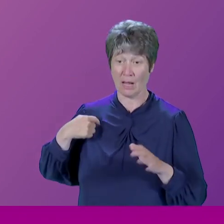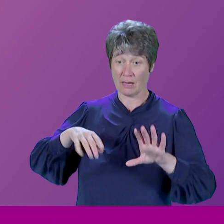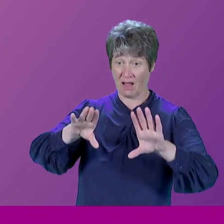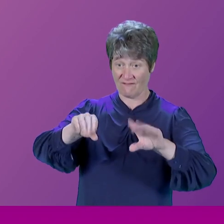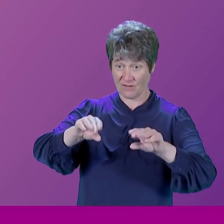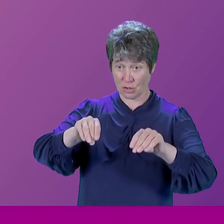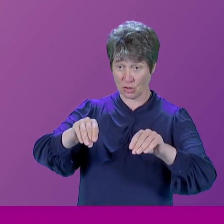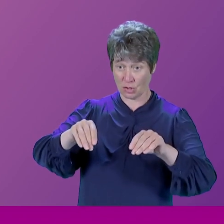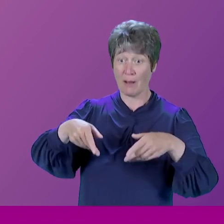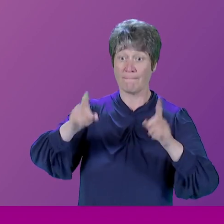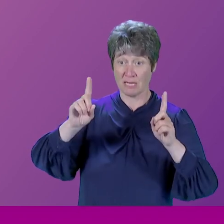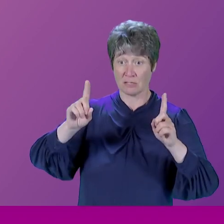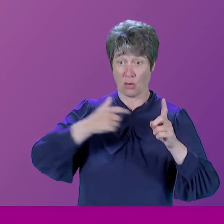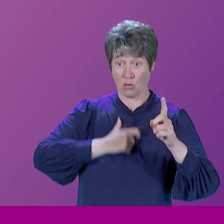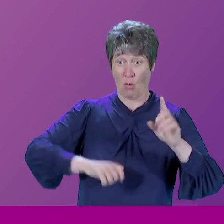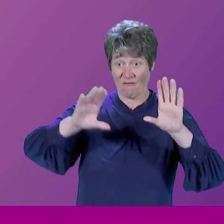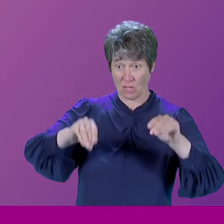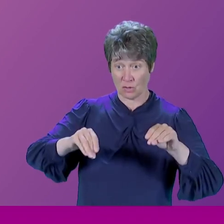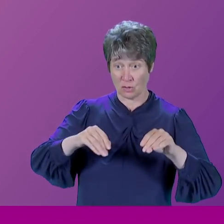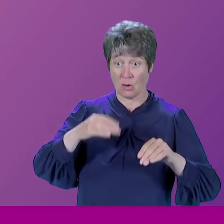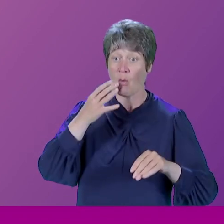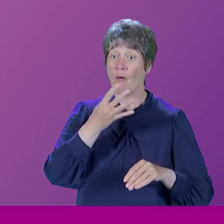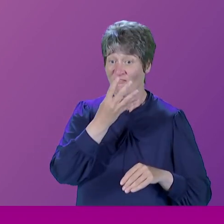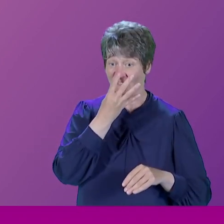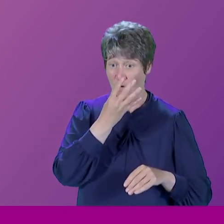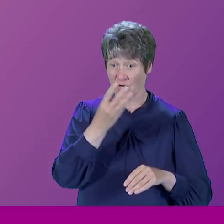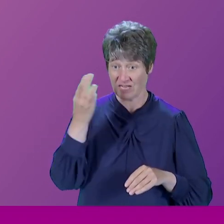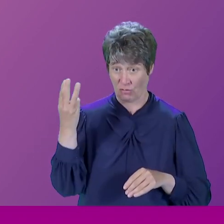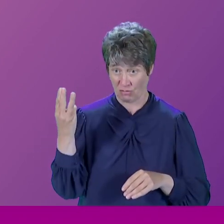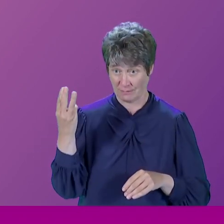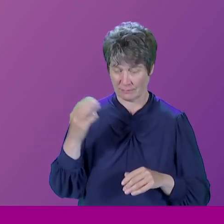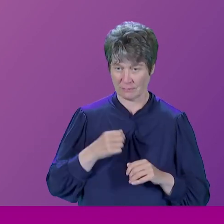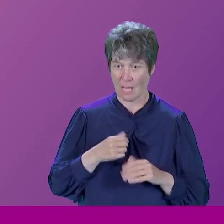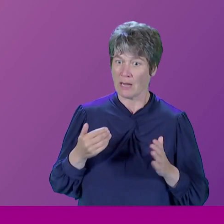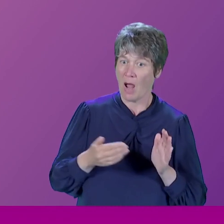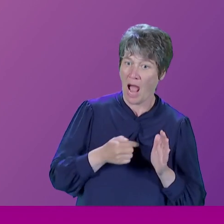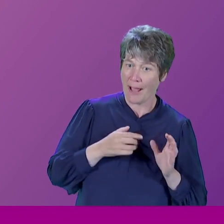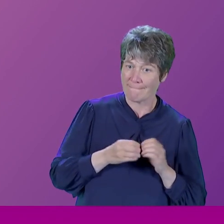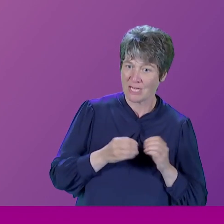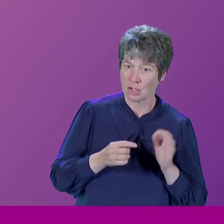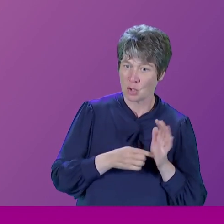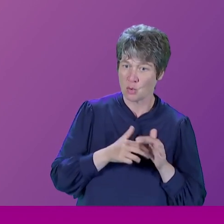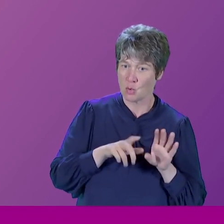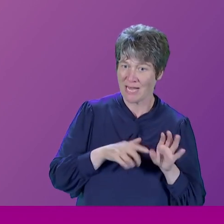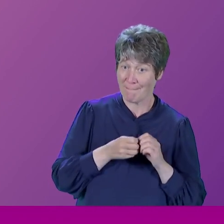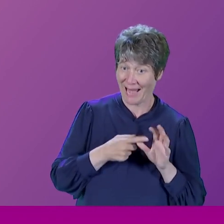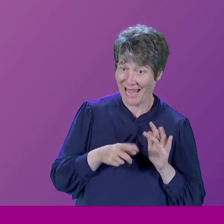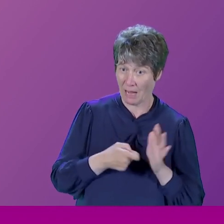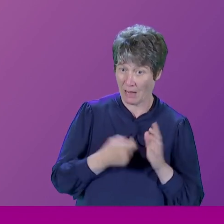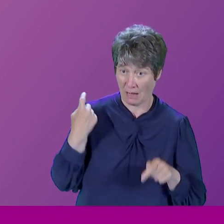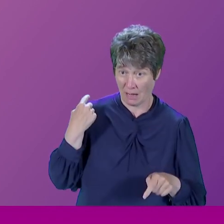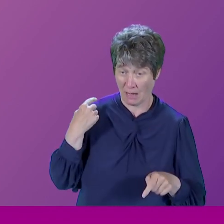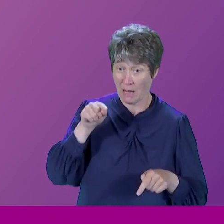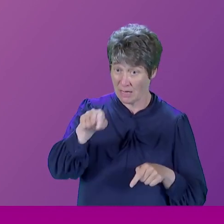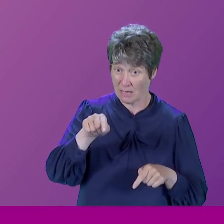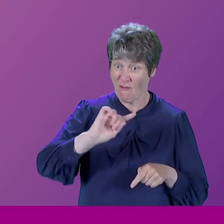I was 43. I mentioned Tony Blair before. Tony Blair was first a minister of any kind at the age